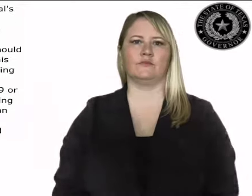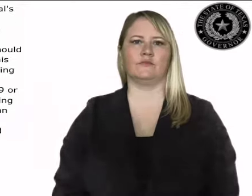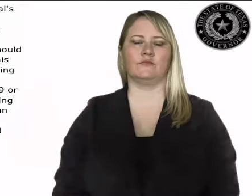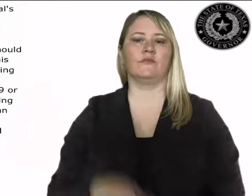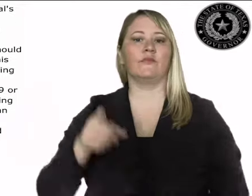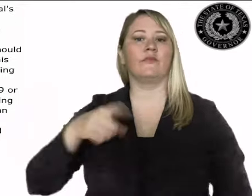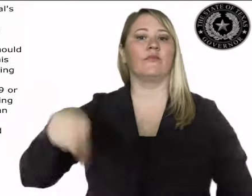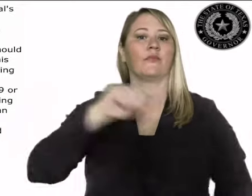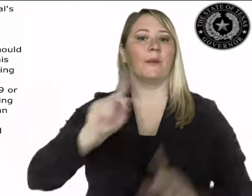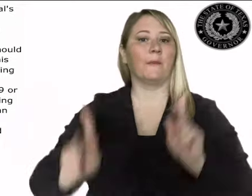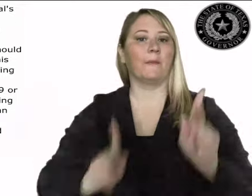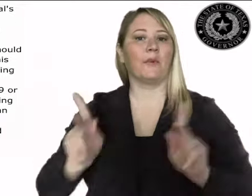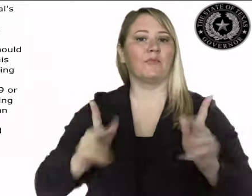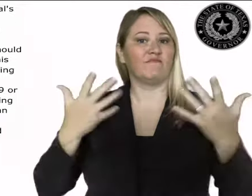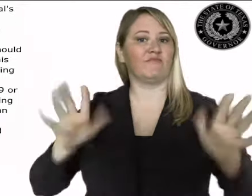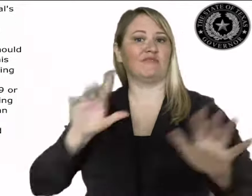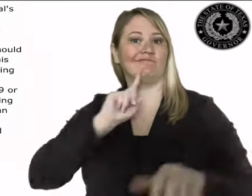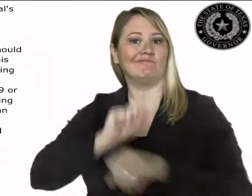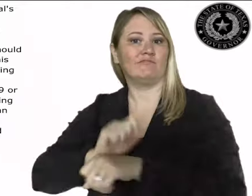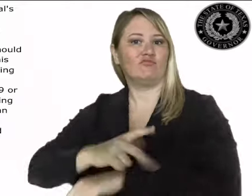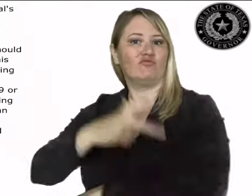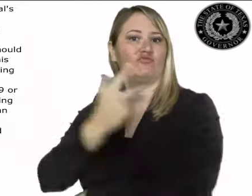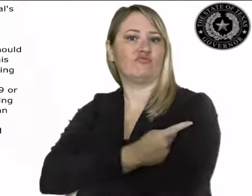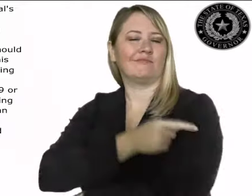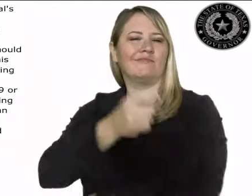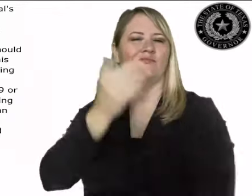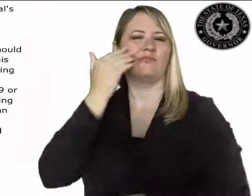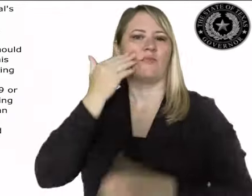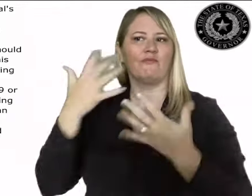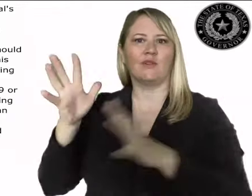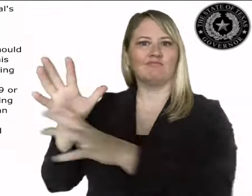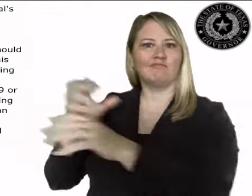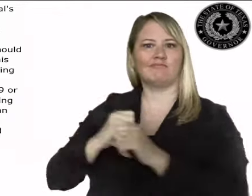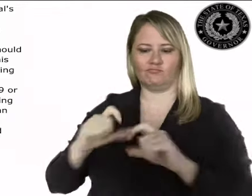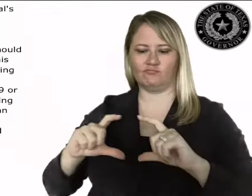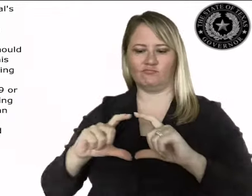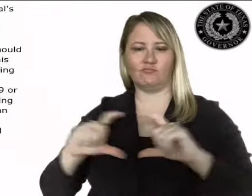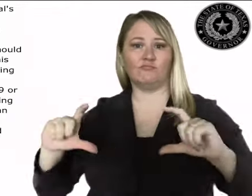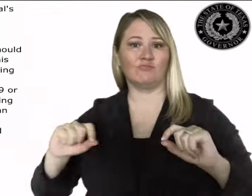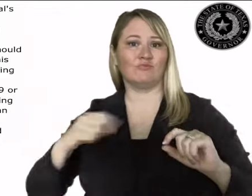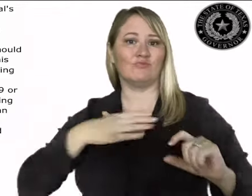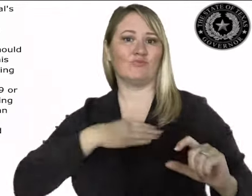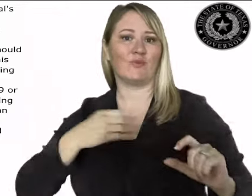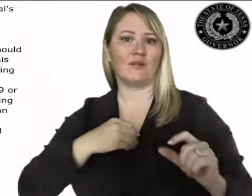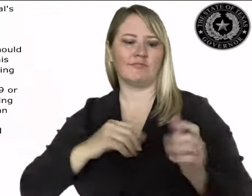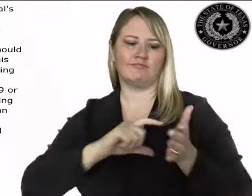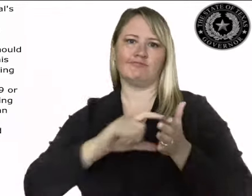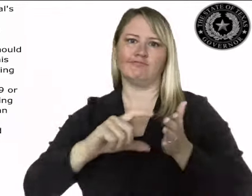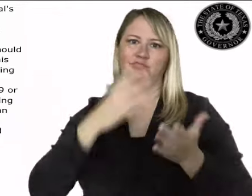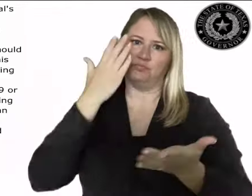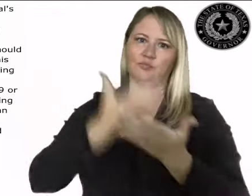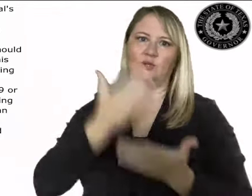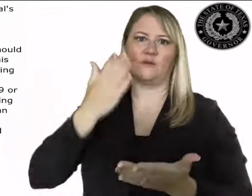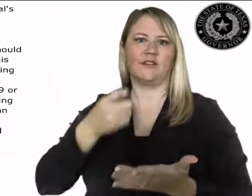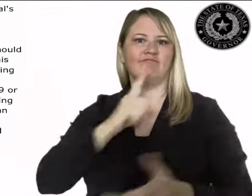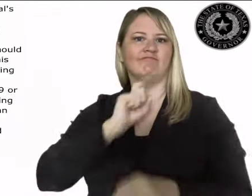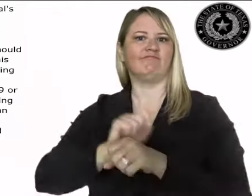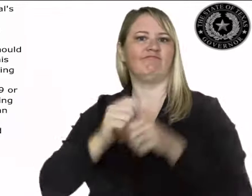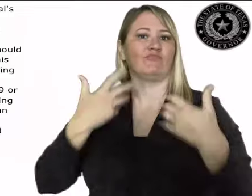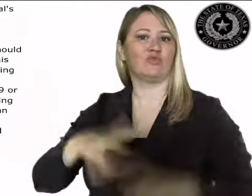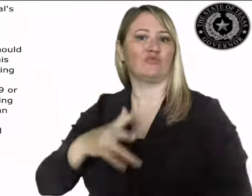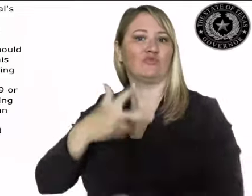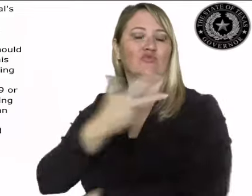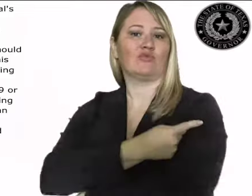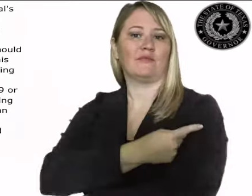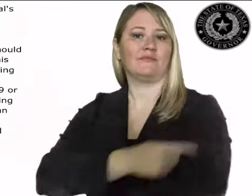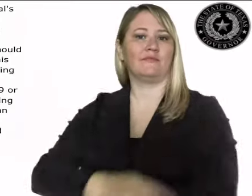Whereas, an individual's COVID-19 vaccination status is private health information, and no governmental